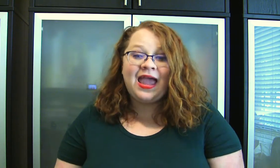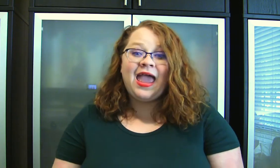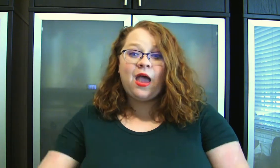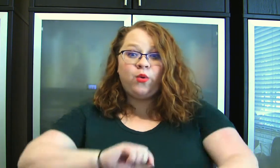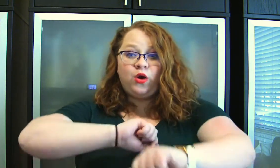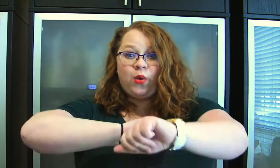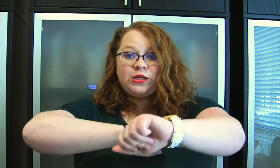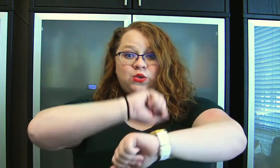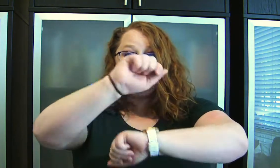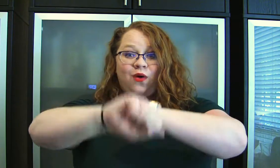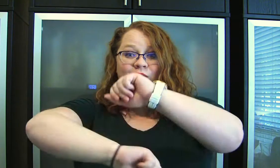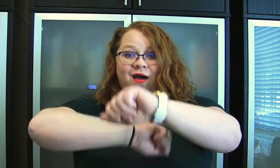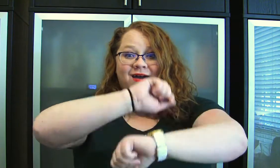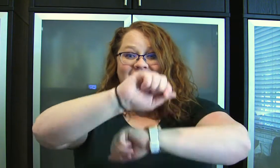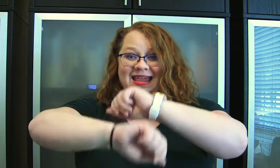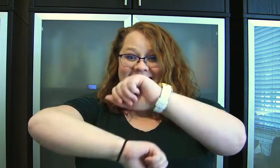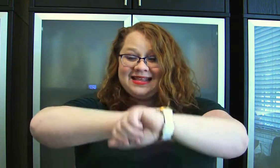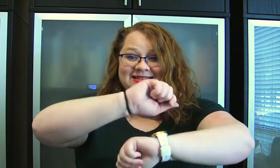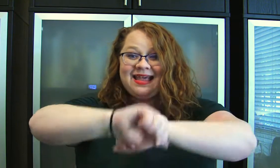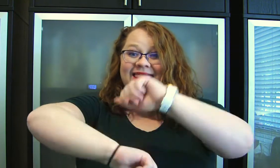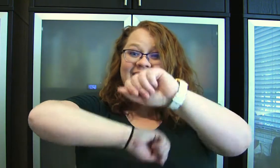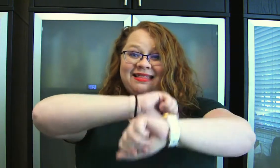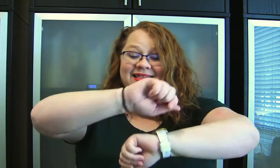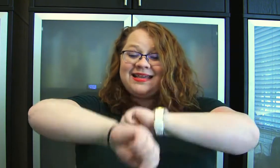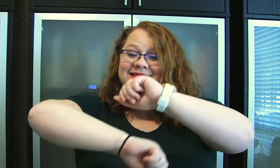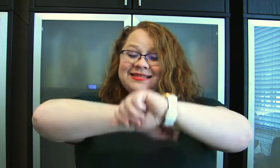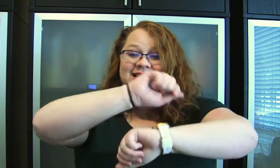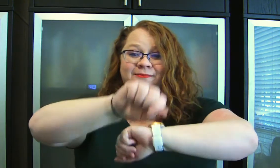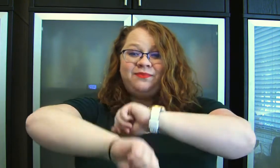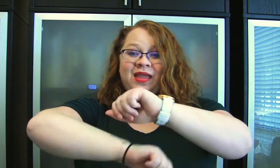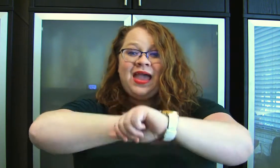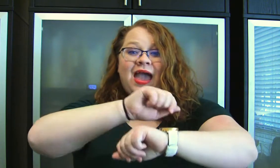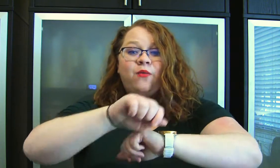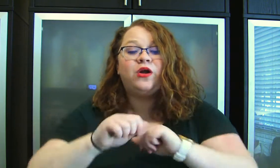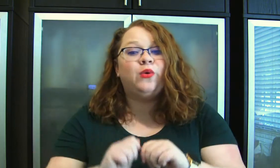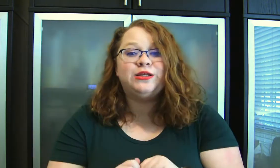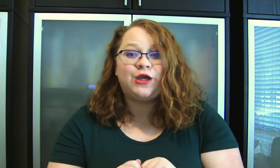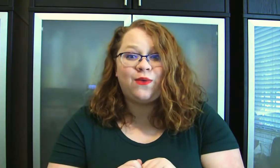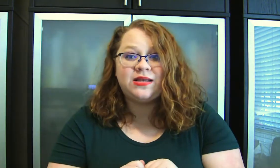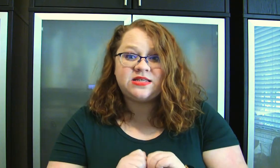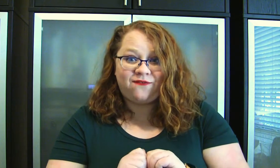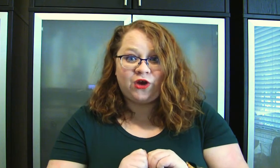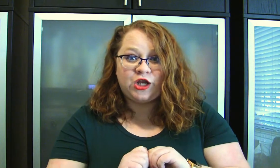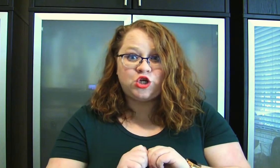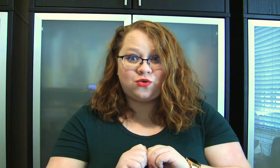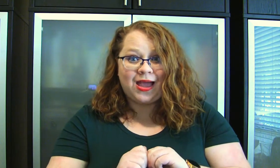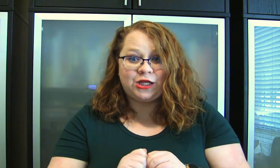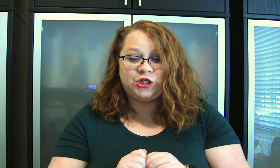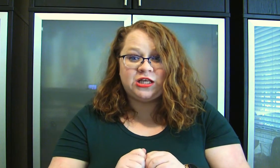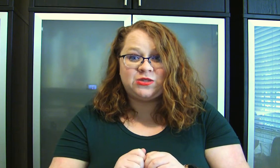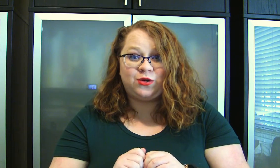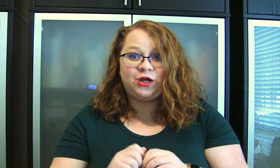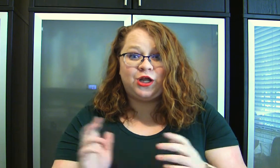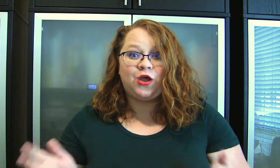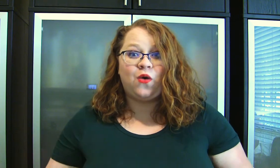And we're going to roll our hands like this. And we're going to go in different directions. We're going to go